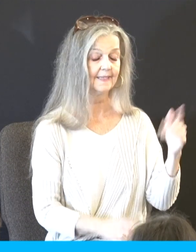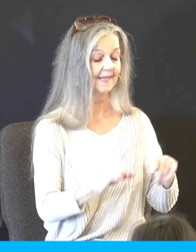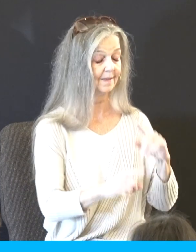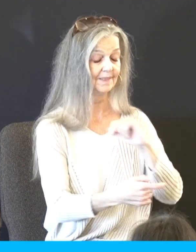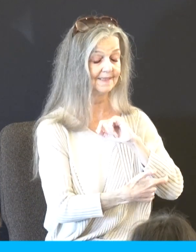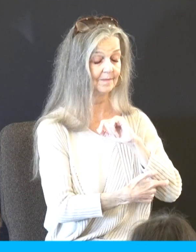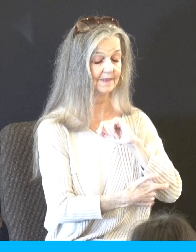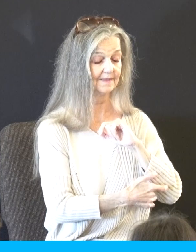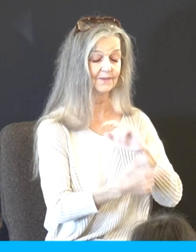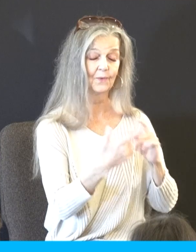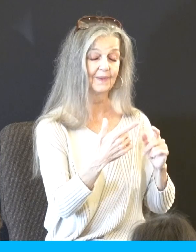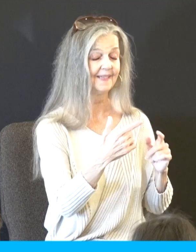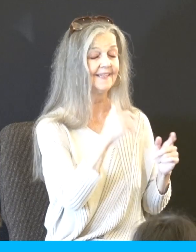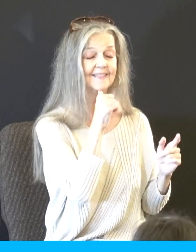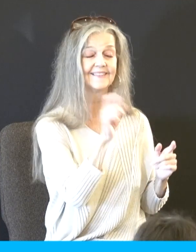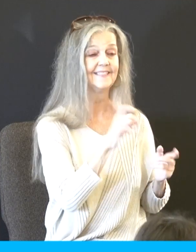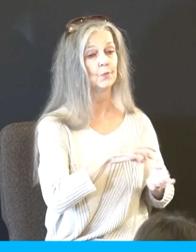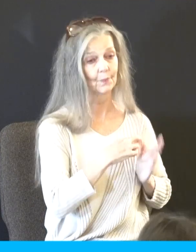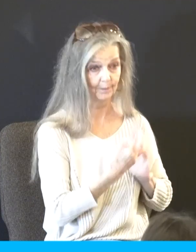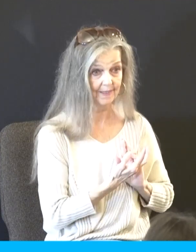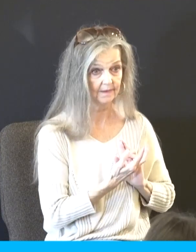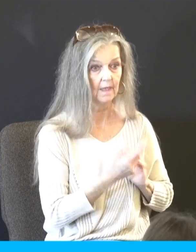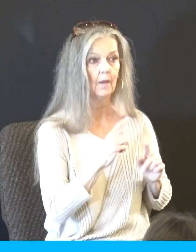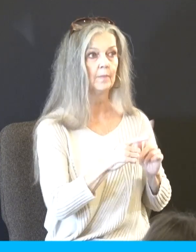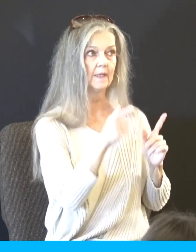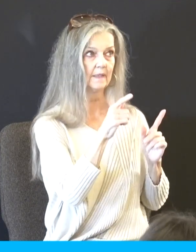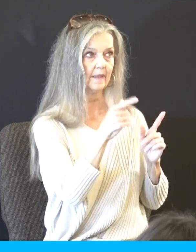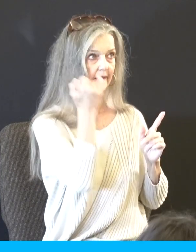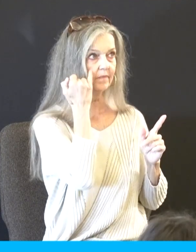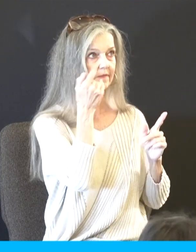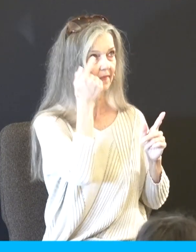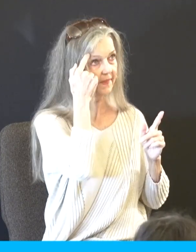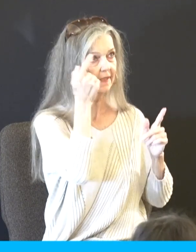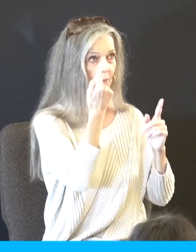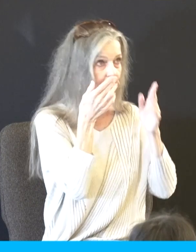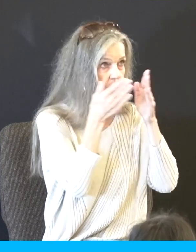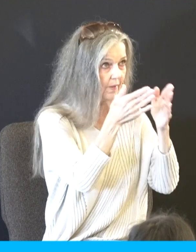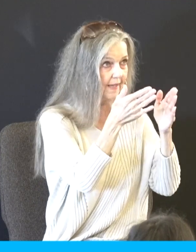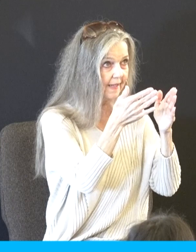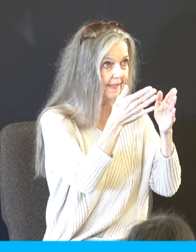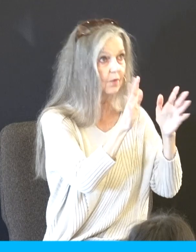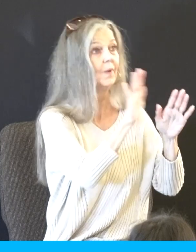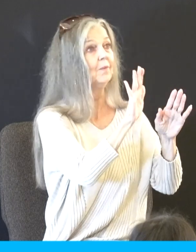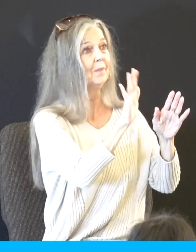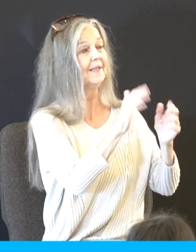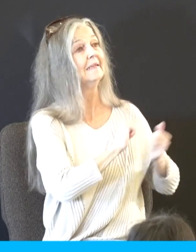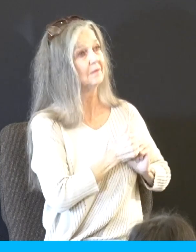does he tempt anyone with evil. Evil gets tempting to you because of your own flesh. You bite that hook. And so